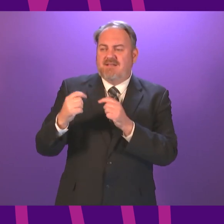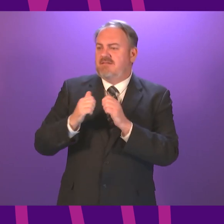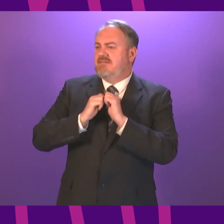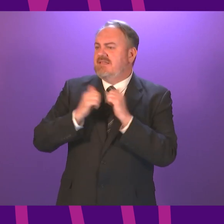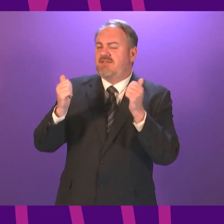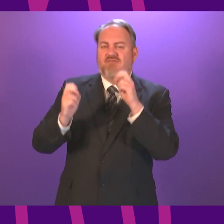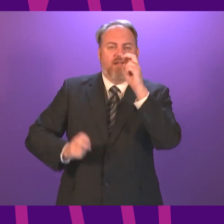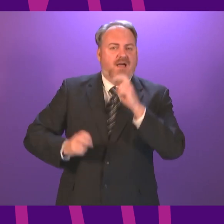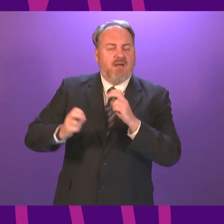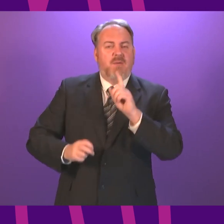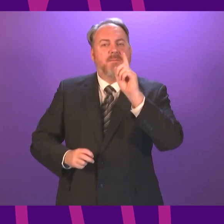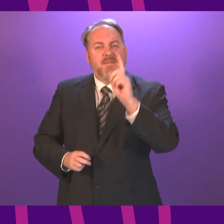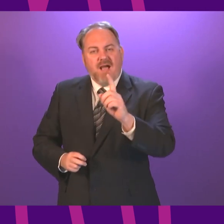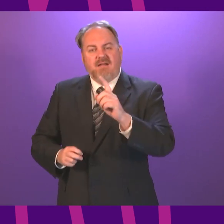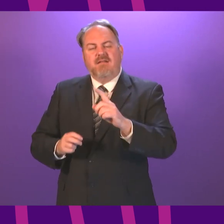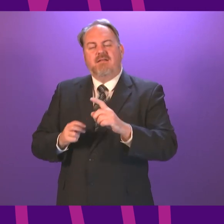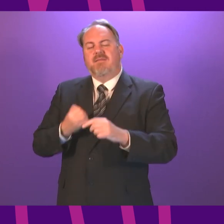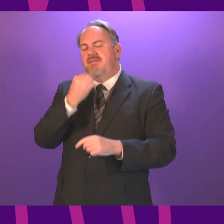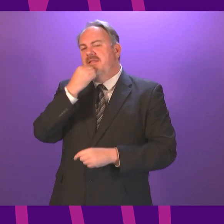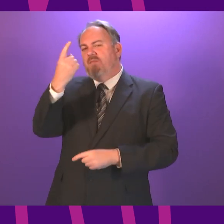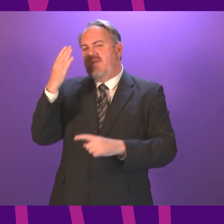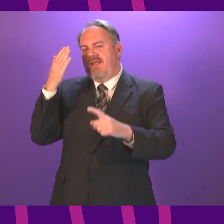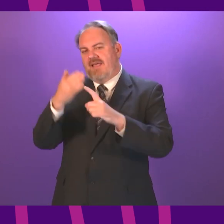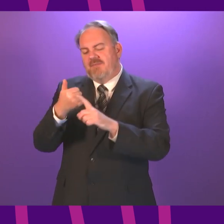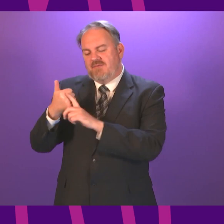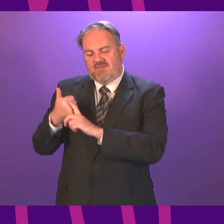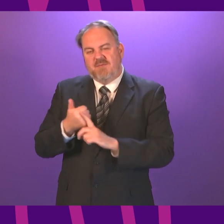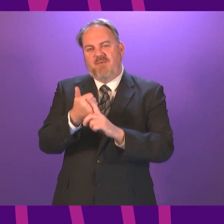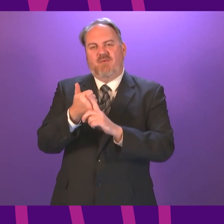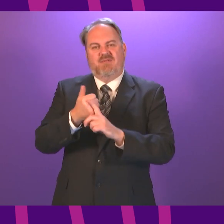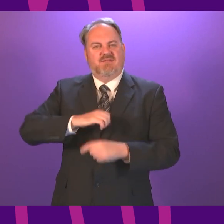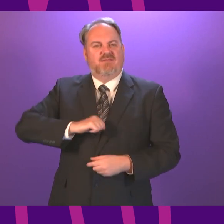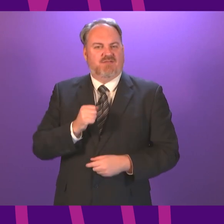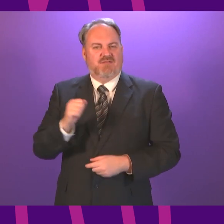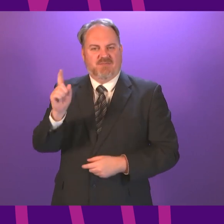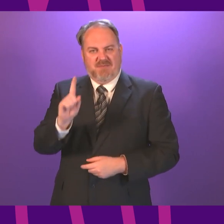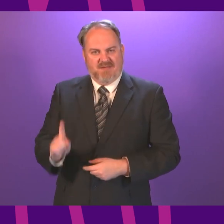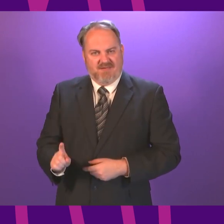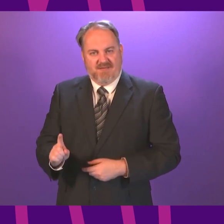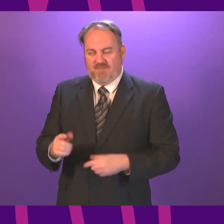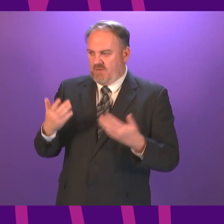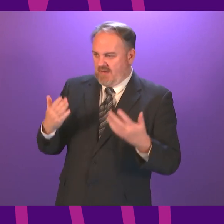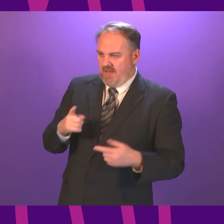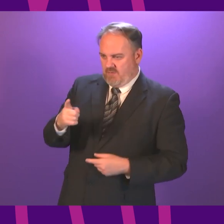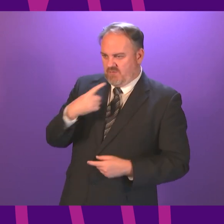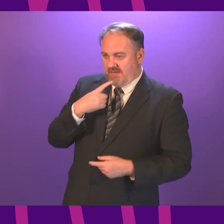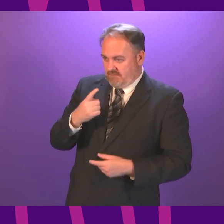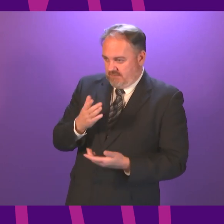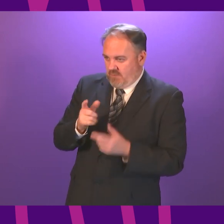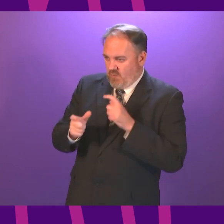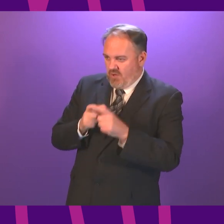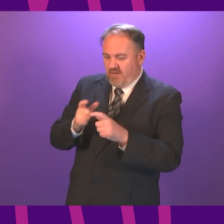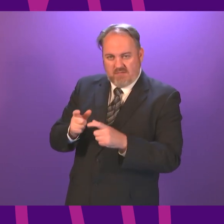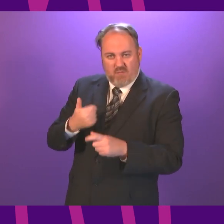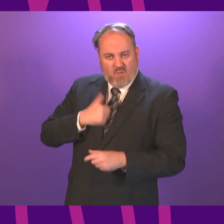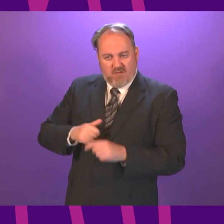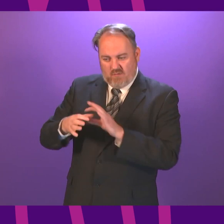made much during the campaign of wanting a different style of politics Well it's now time to prove whether he's prepared to put